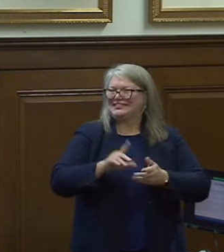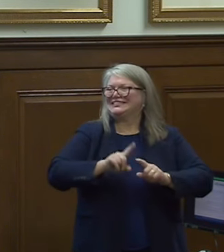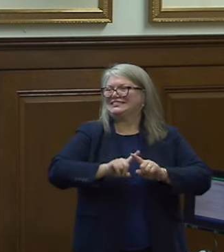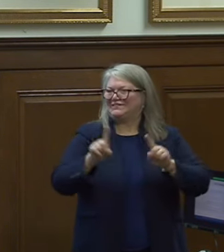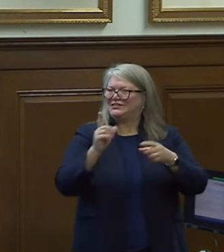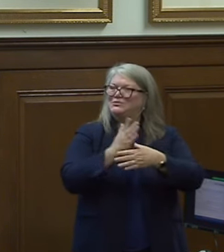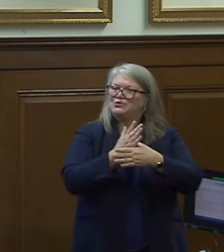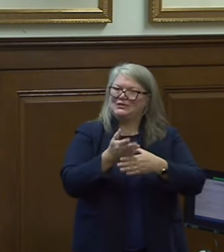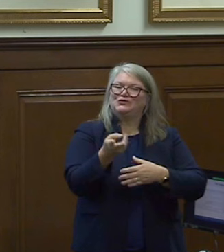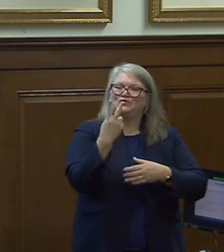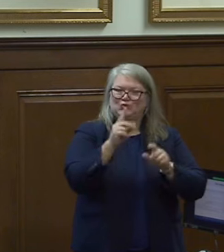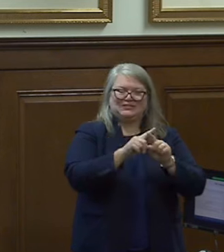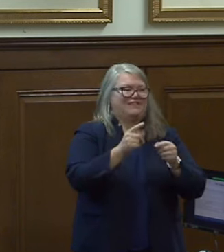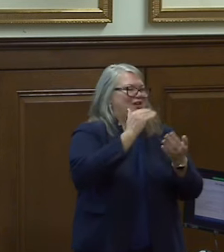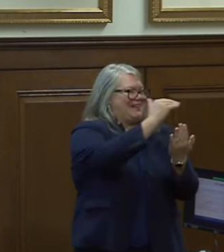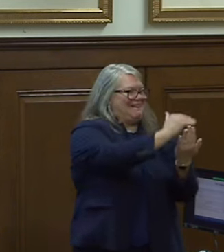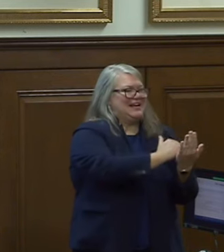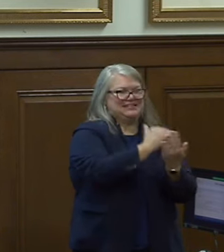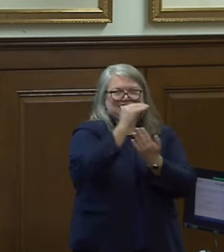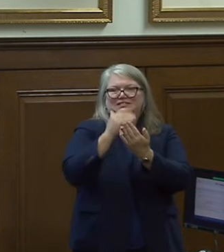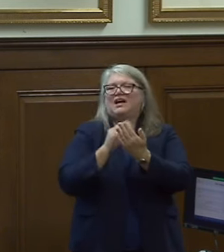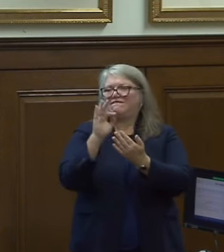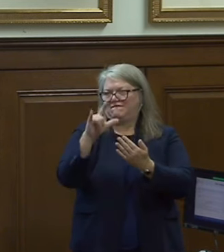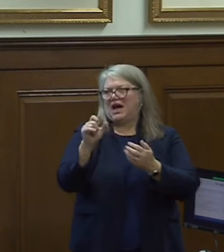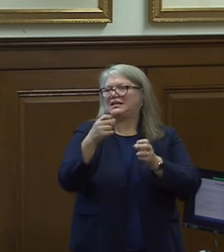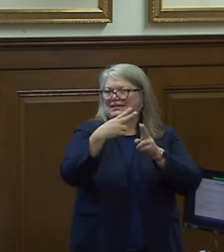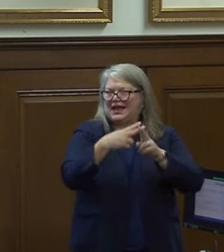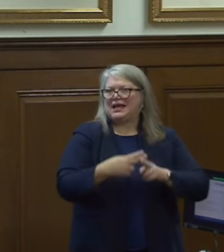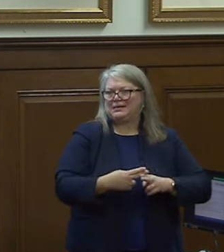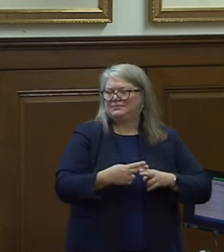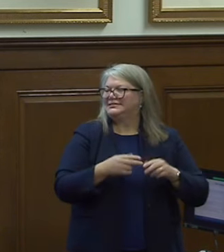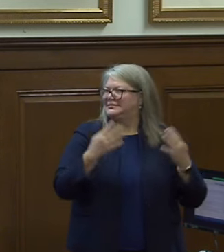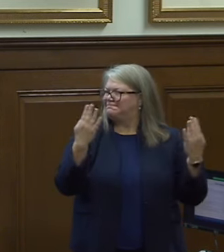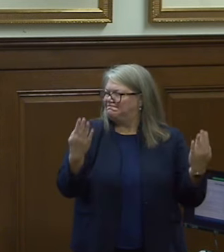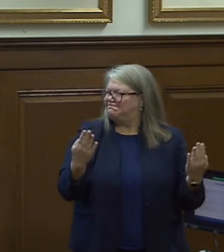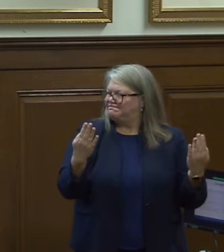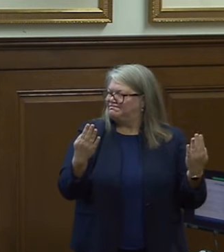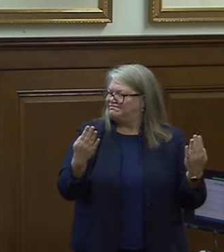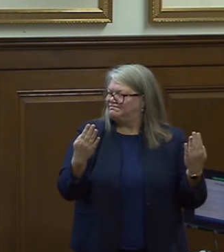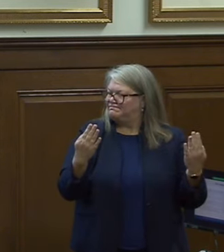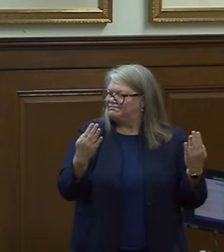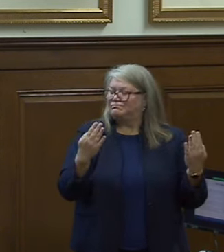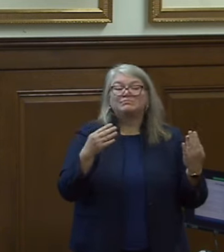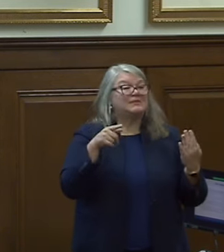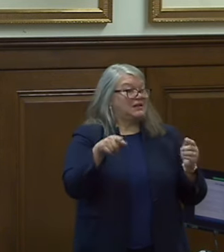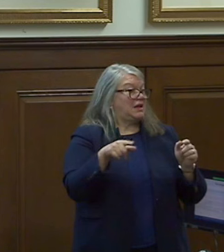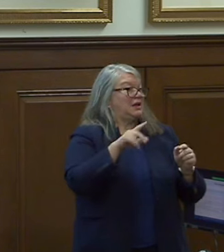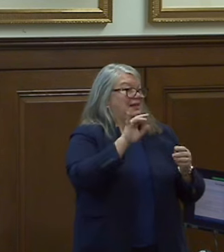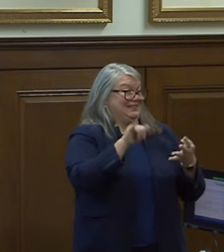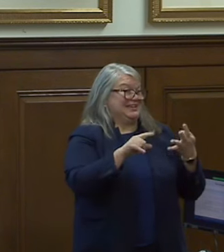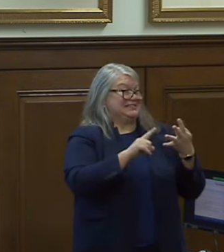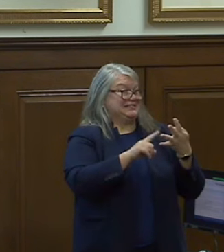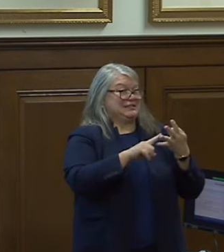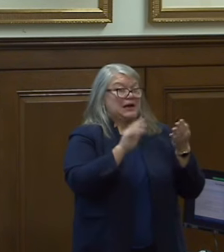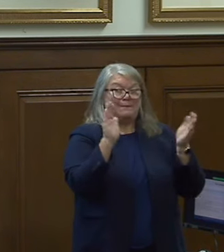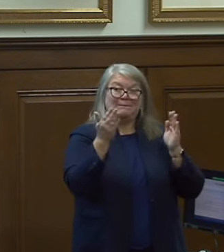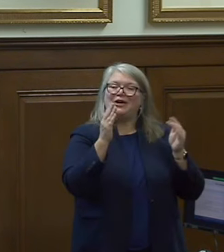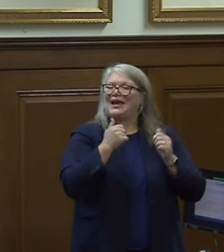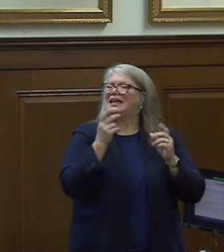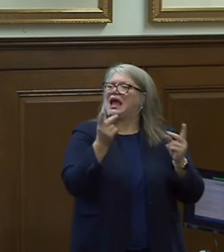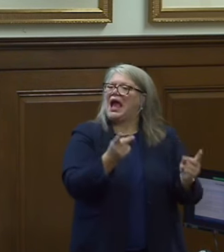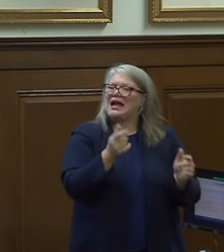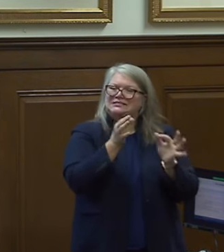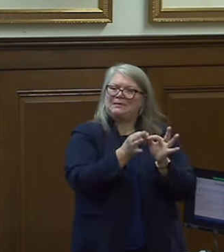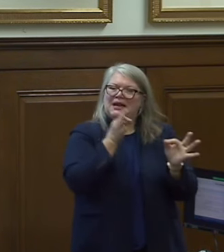between two lists of file names and um this tool can expedite the